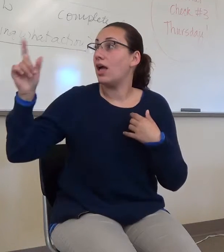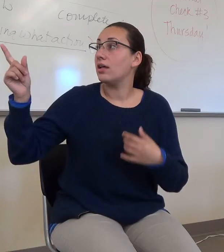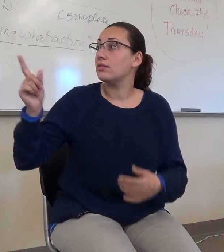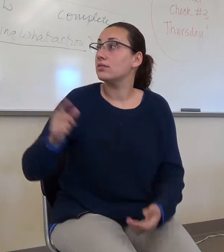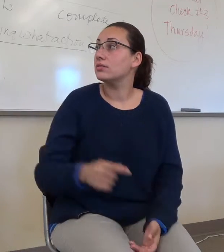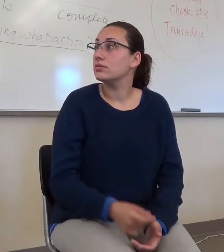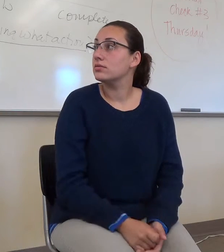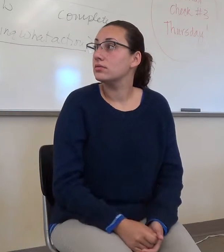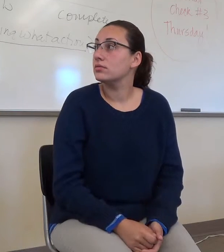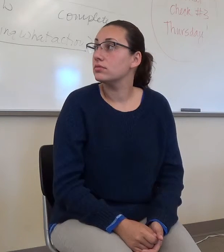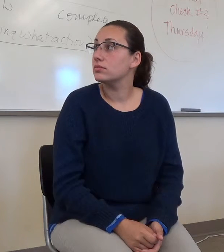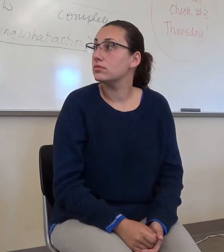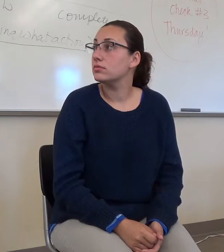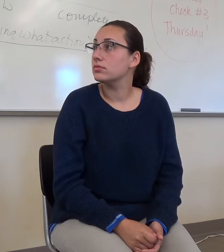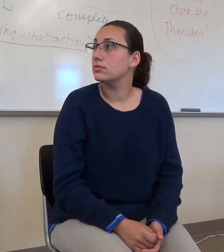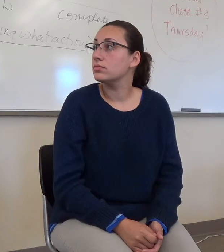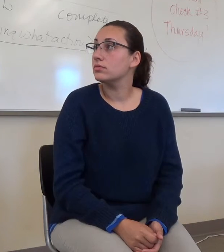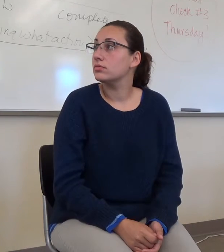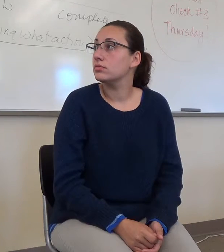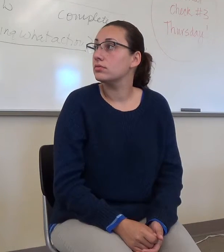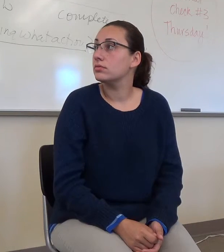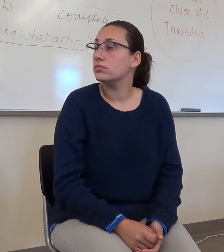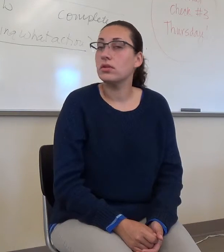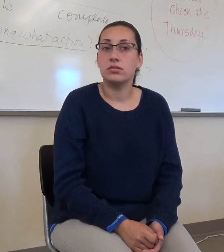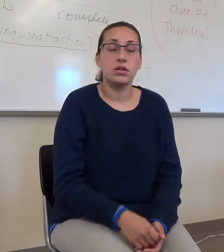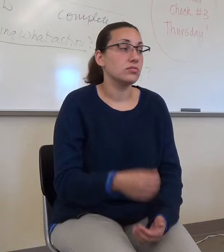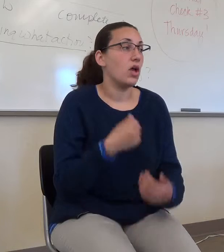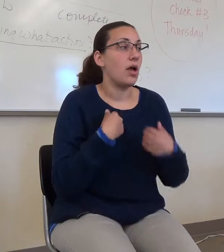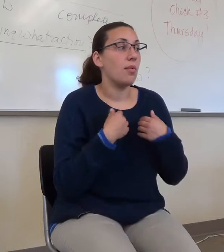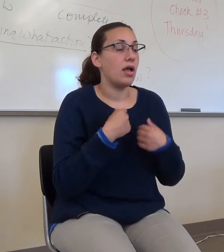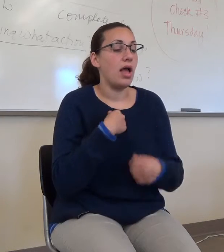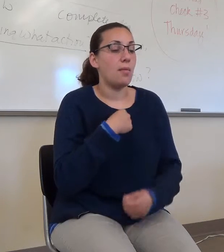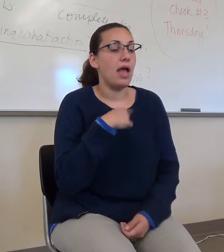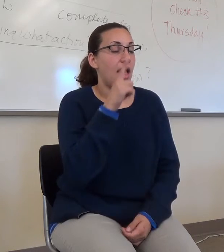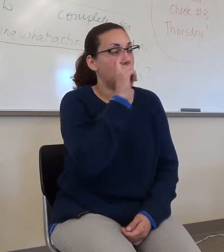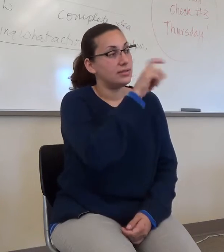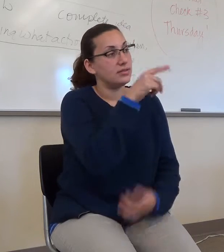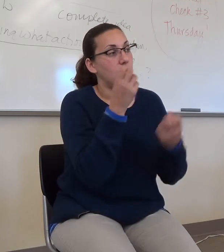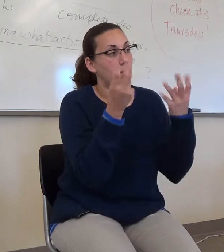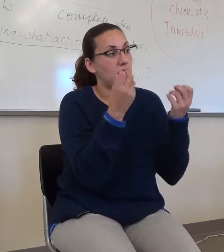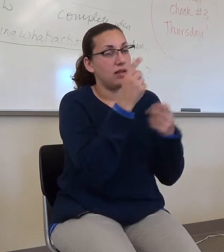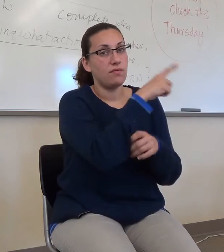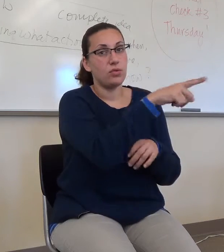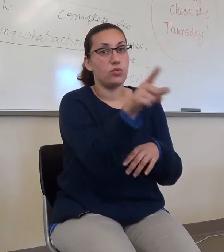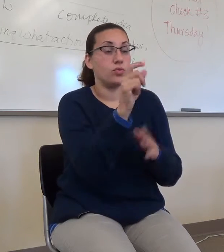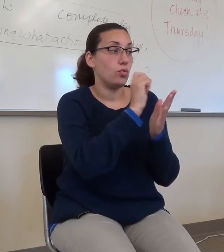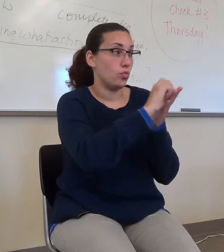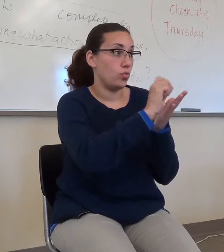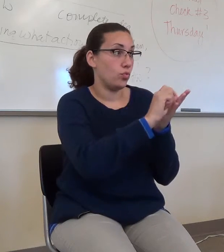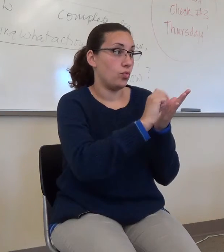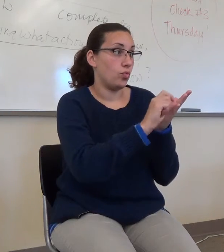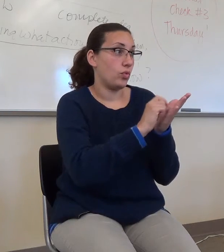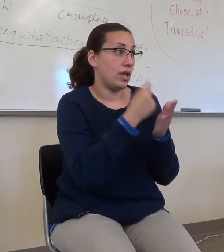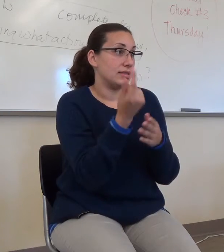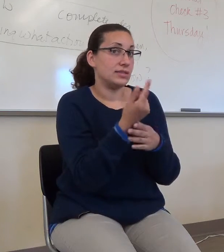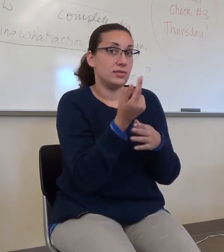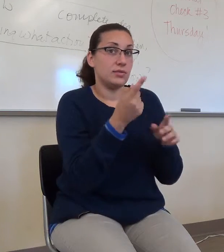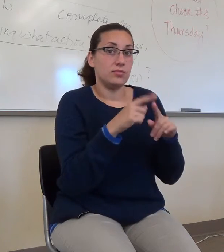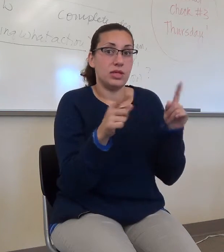that's, you know, that's what I'm asking a lot of you. If you write something down here, what people will write down here